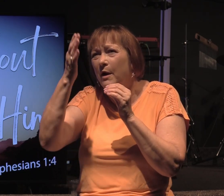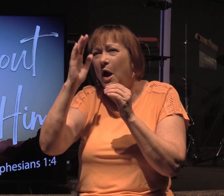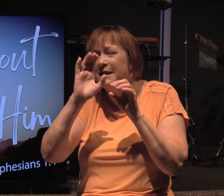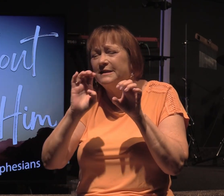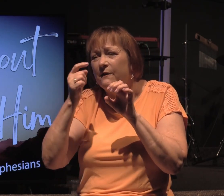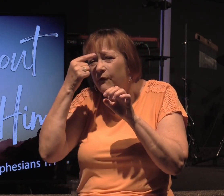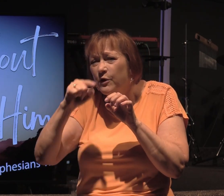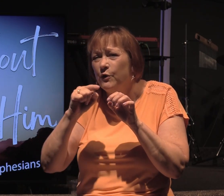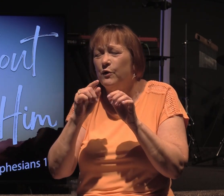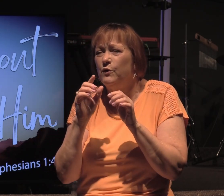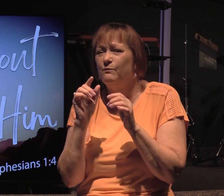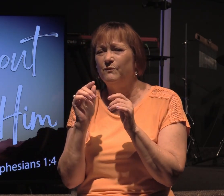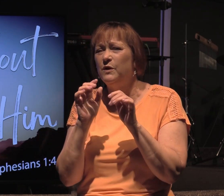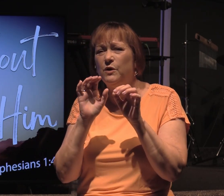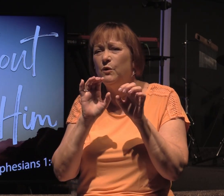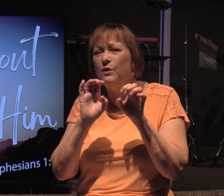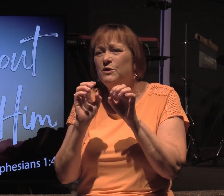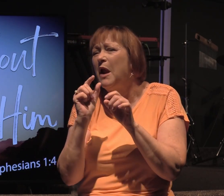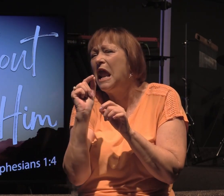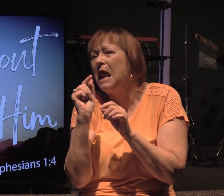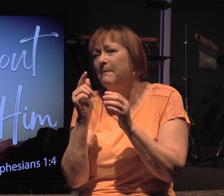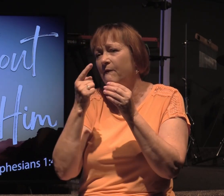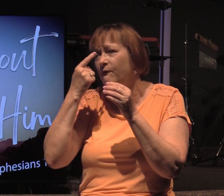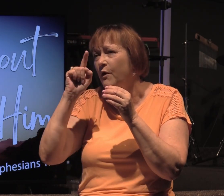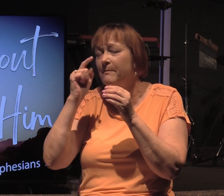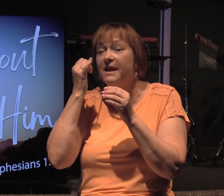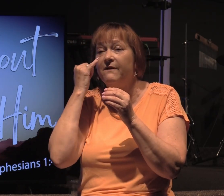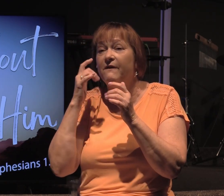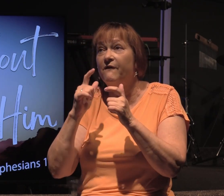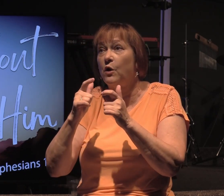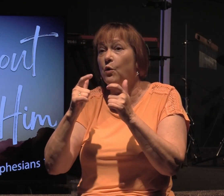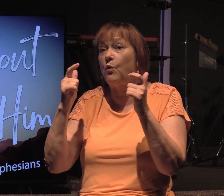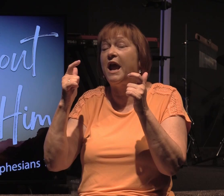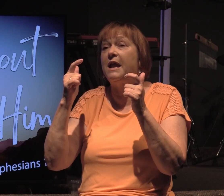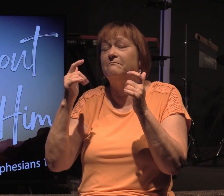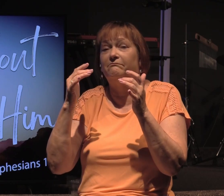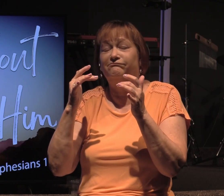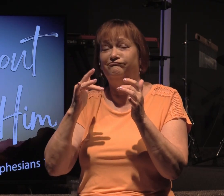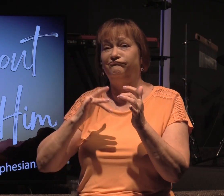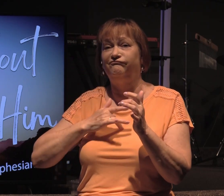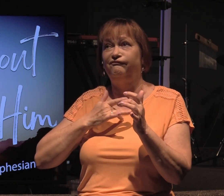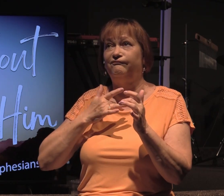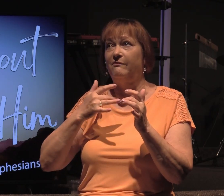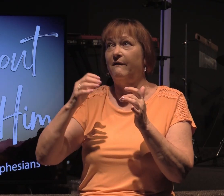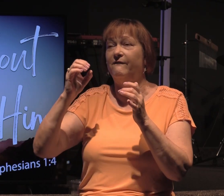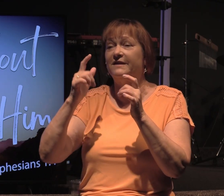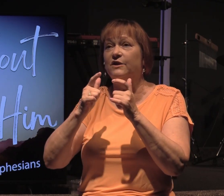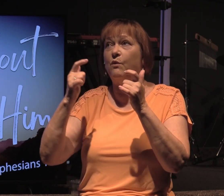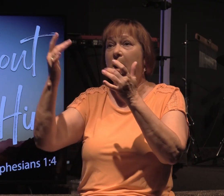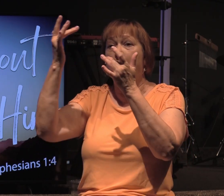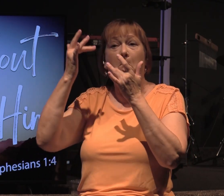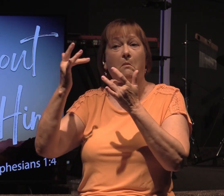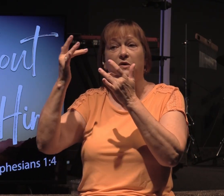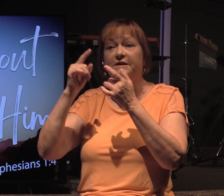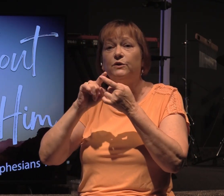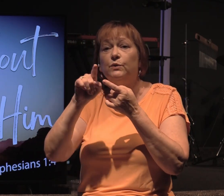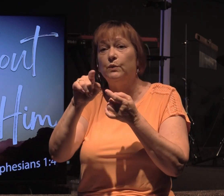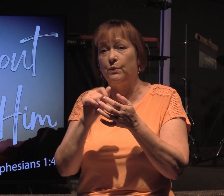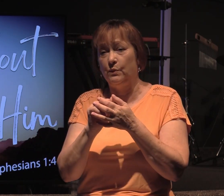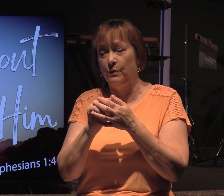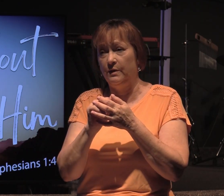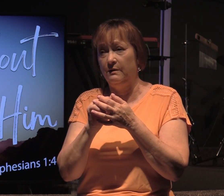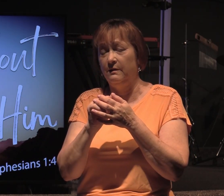very little for him. But if you have a great notion of his great mercy to you,